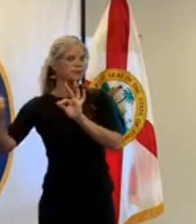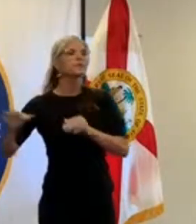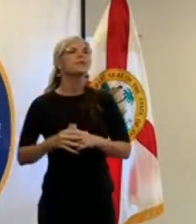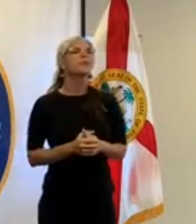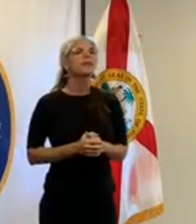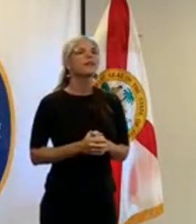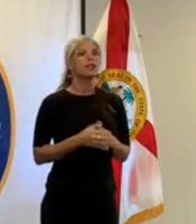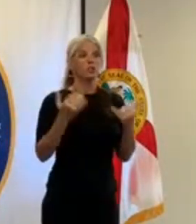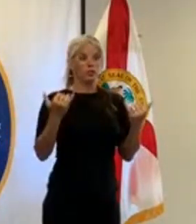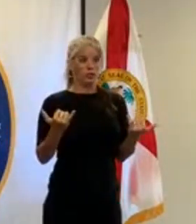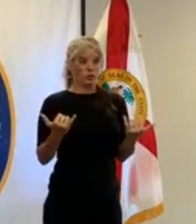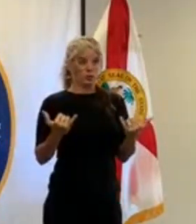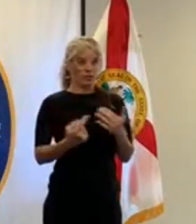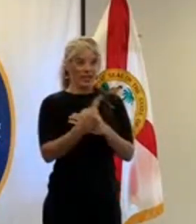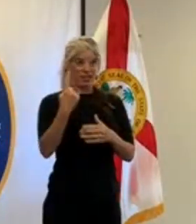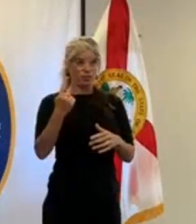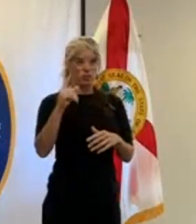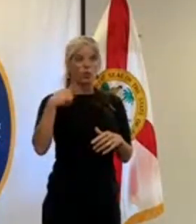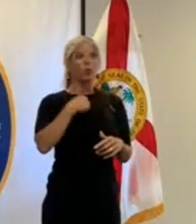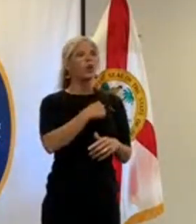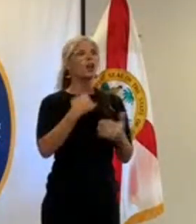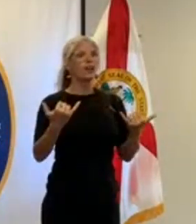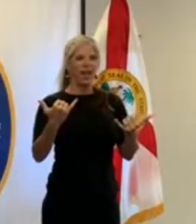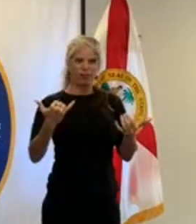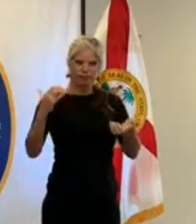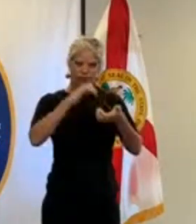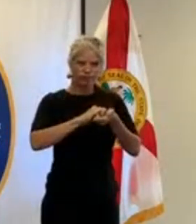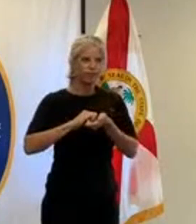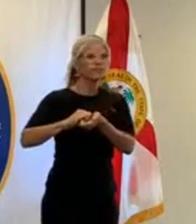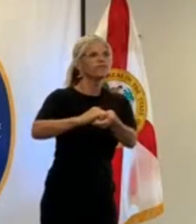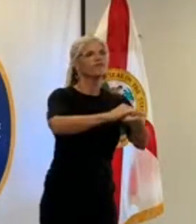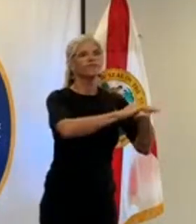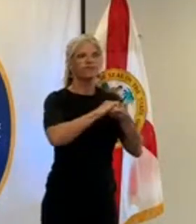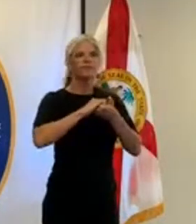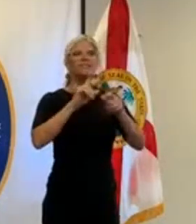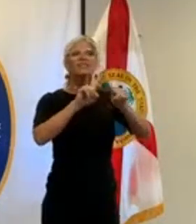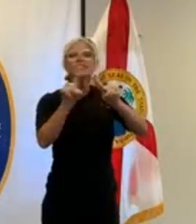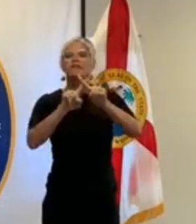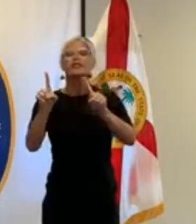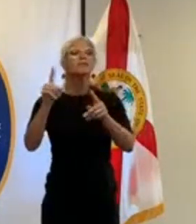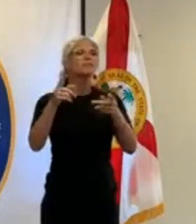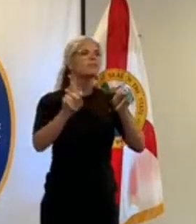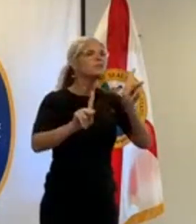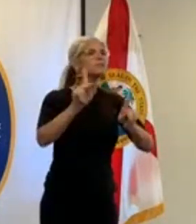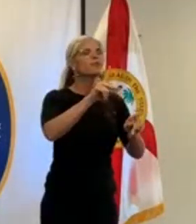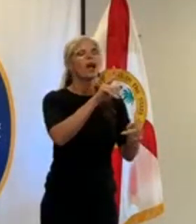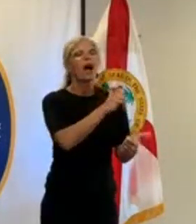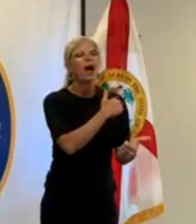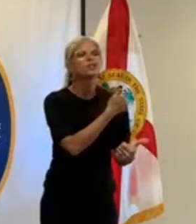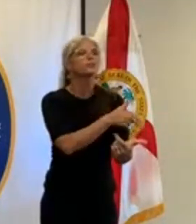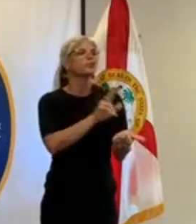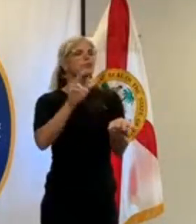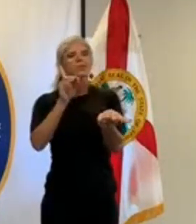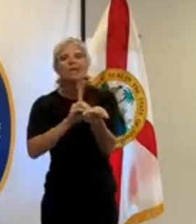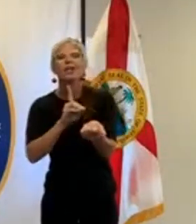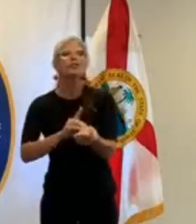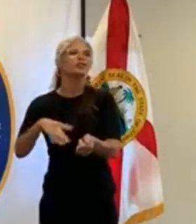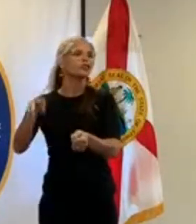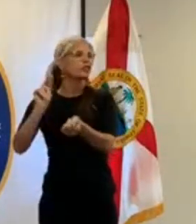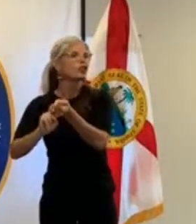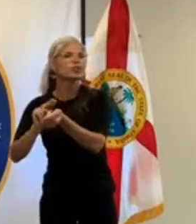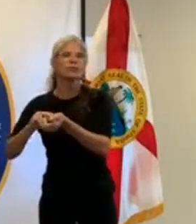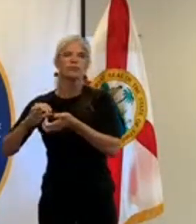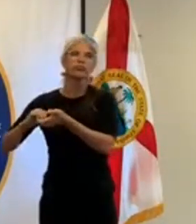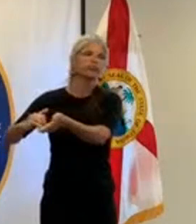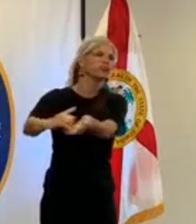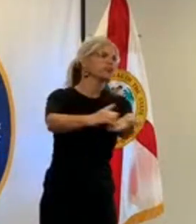Health sheriff's office school district municipalities hospitals and our utility partners we are preparing again for another